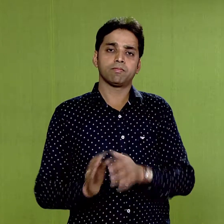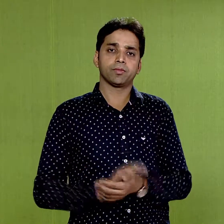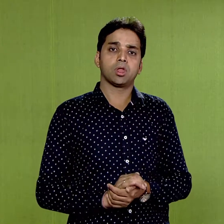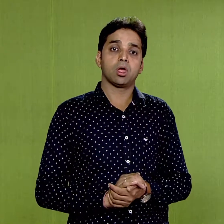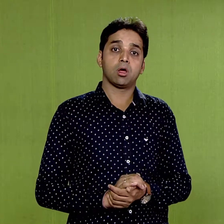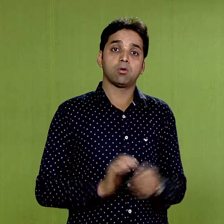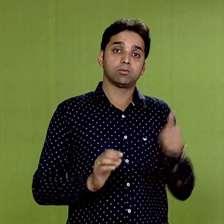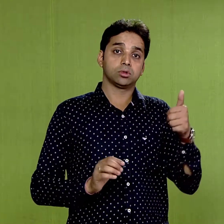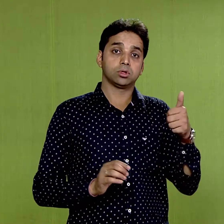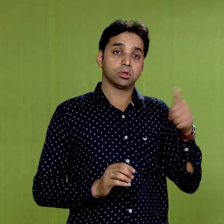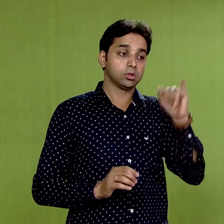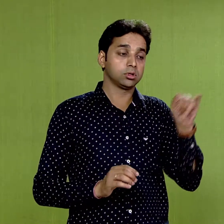and 9th centuries.